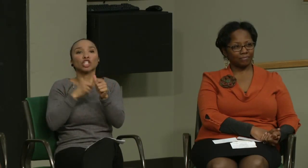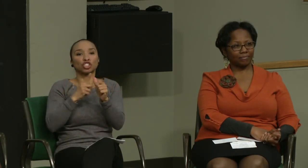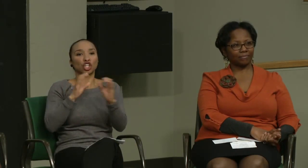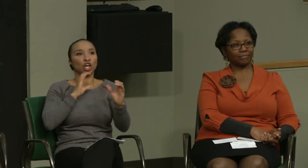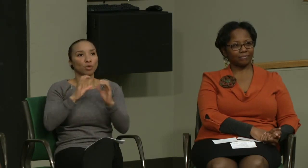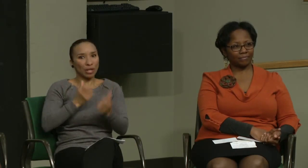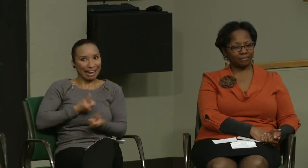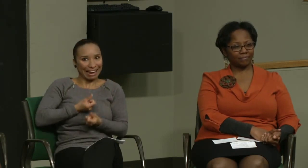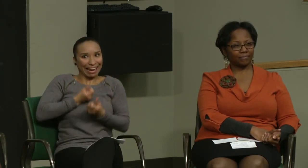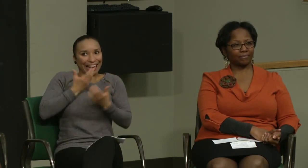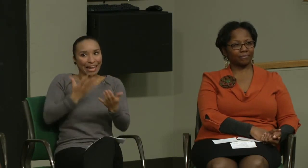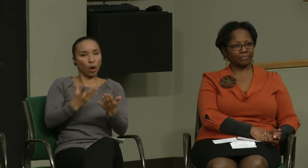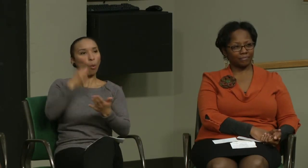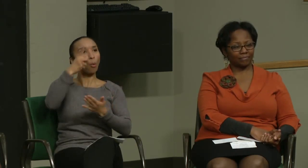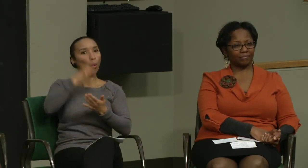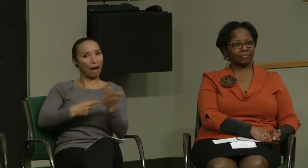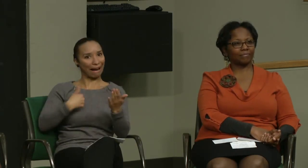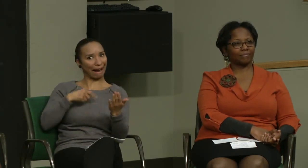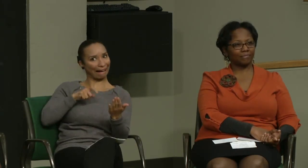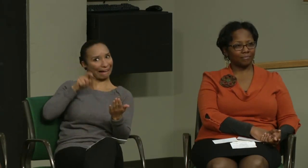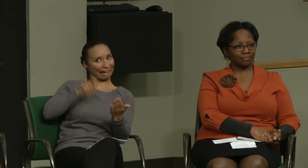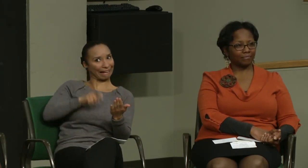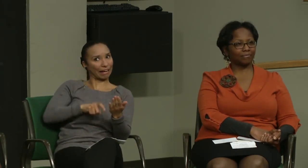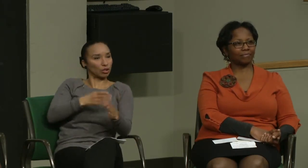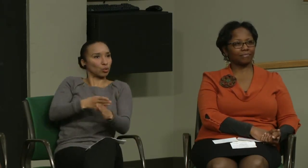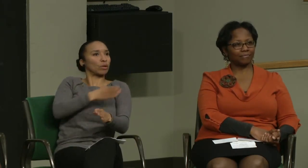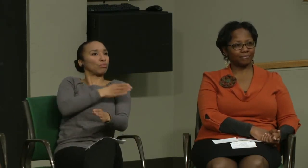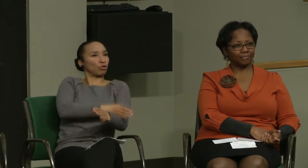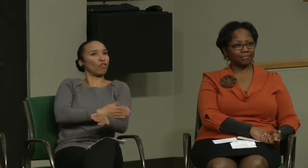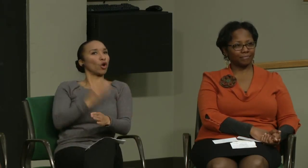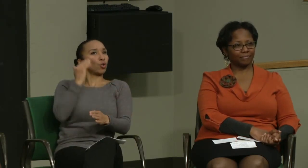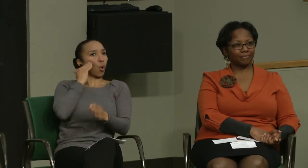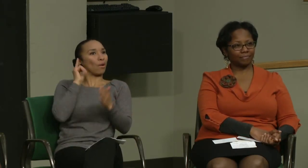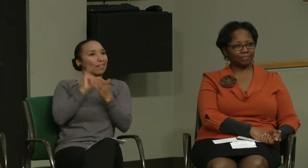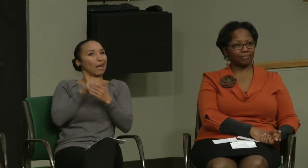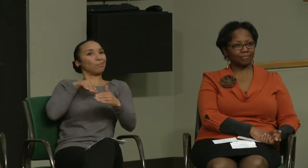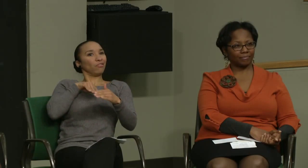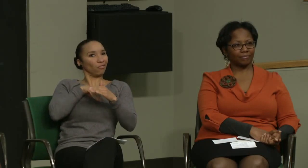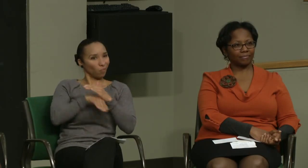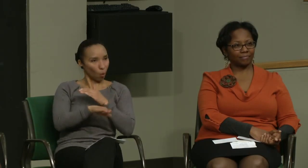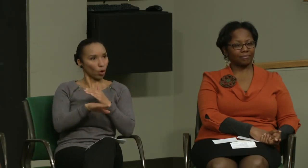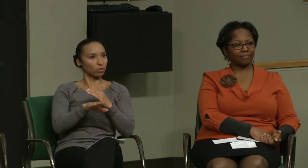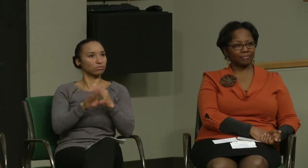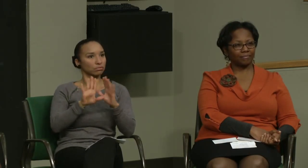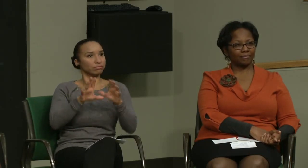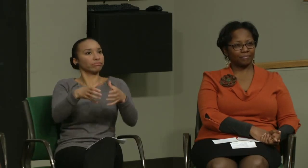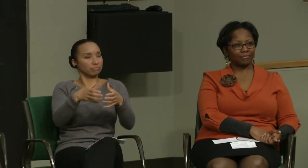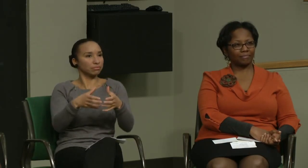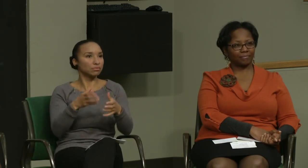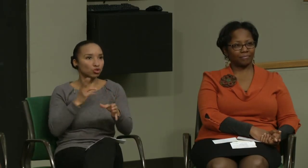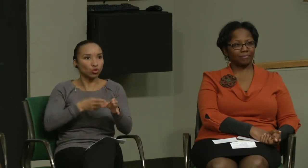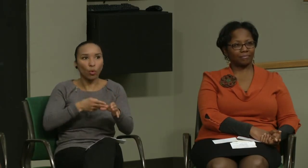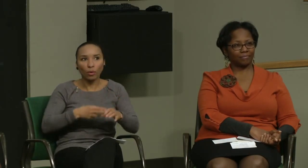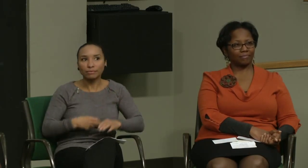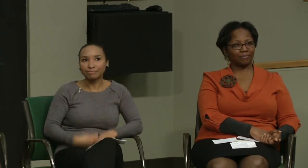on. I really feel that communication is key, being able to express what it is that you need to work on before even